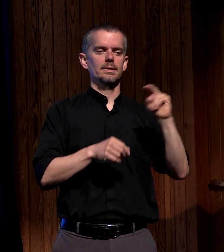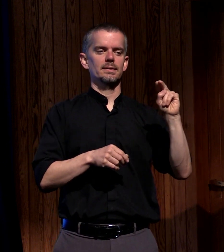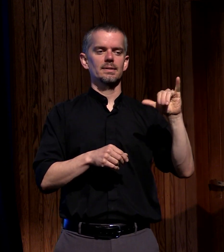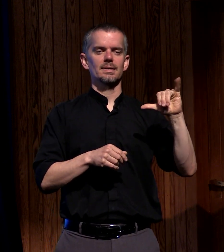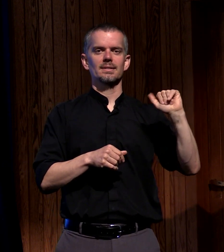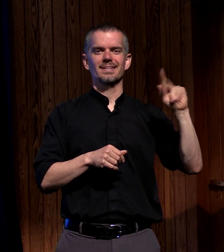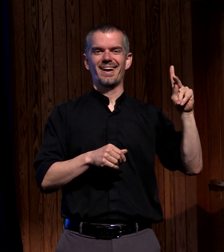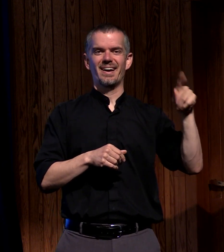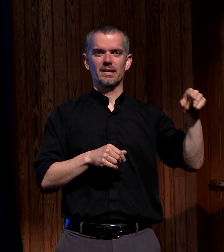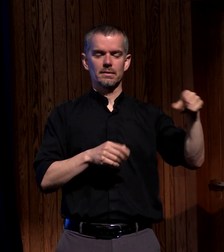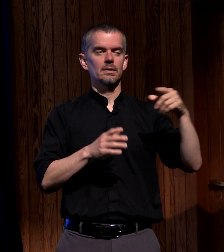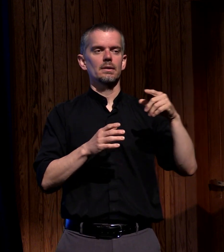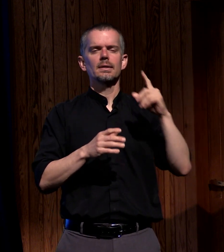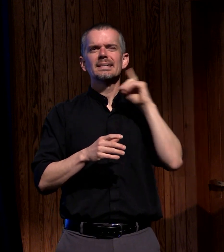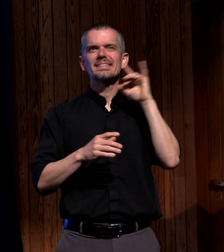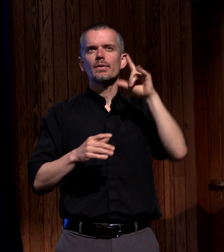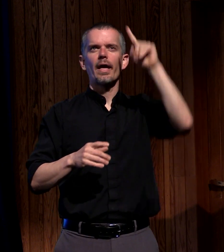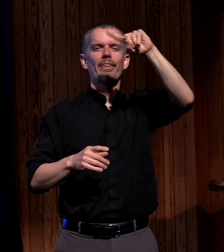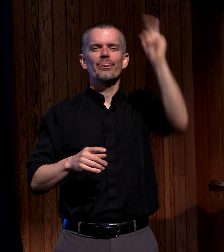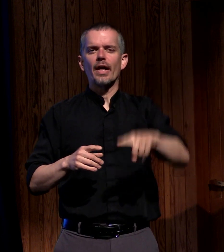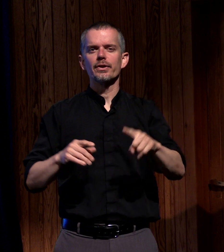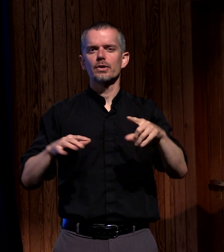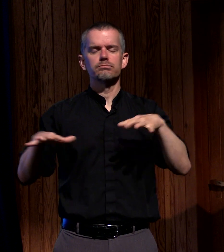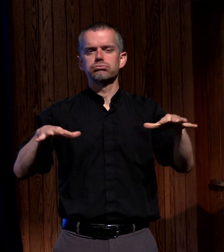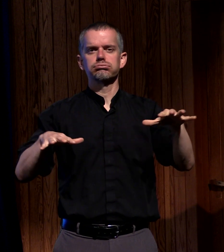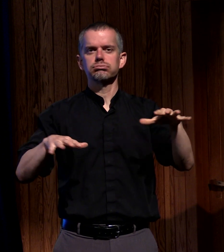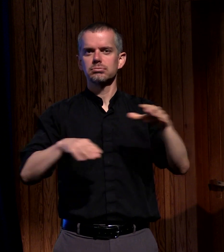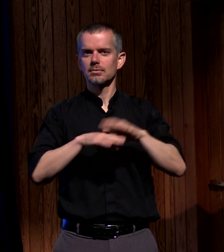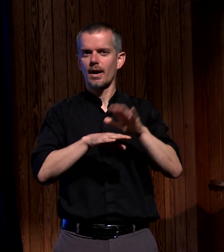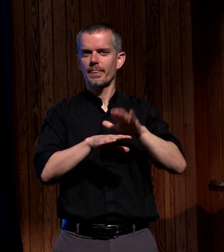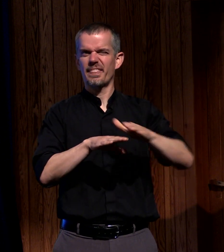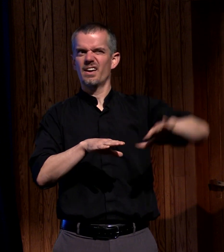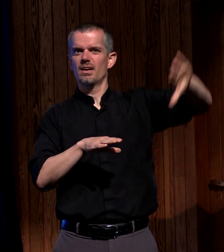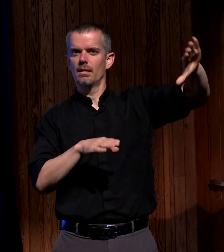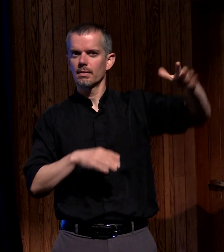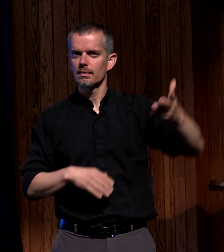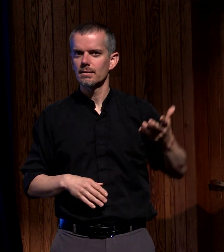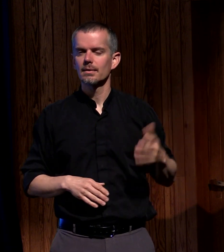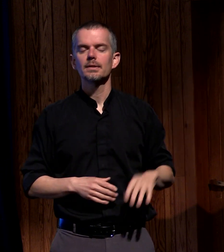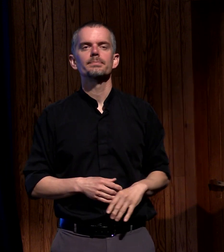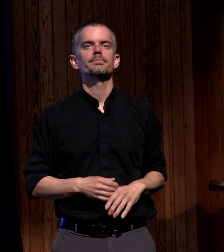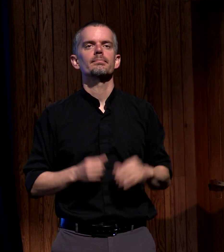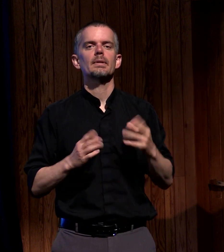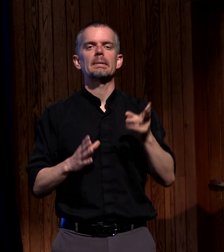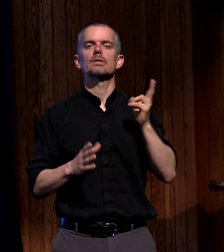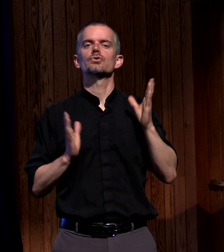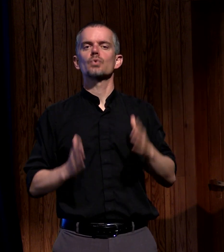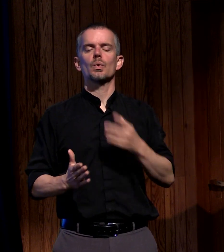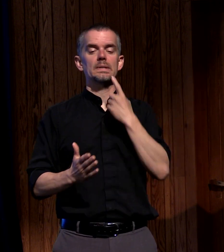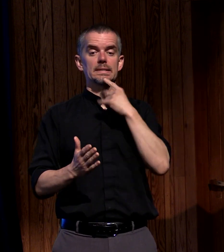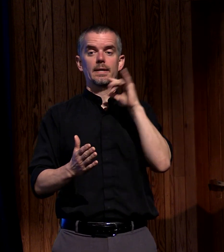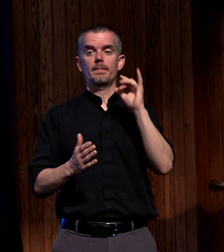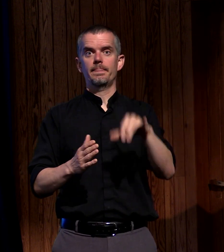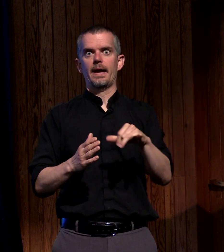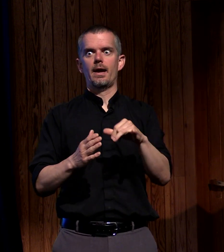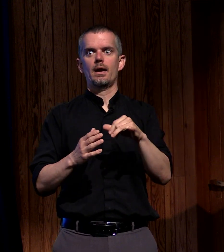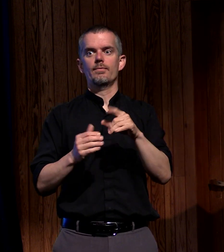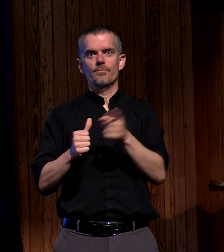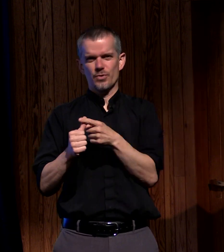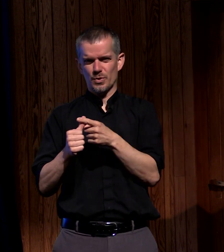was happening up on the hillside many historians say that this was a prelude to what would take place in